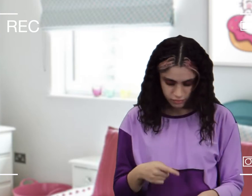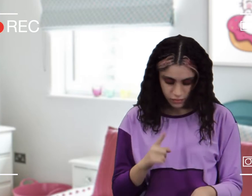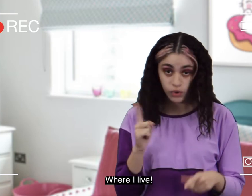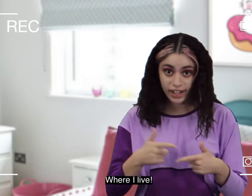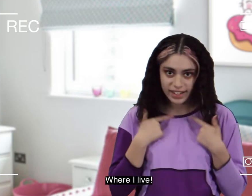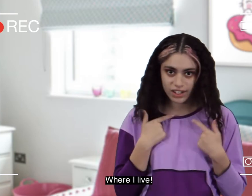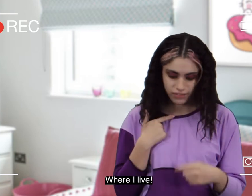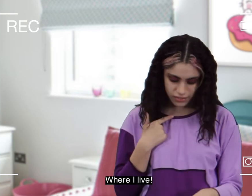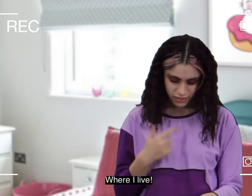for an inch